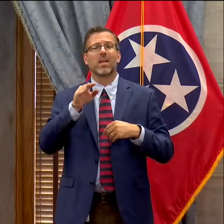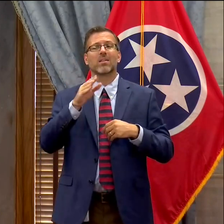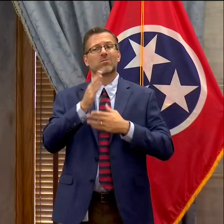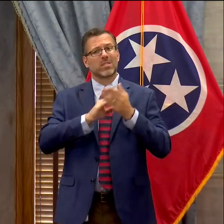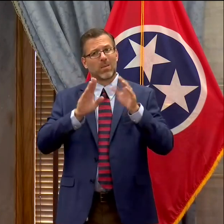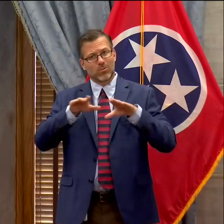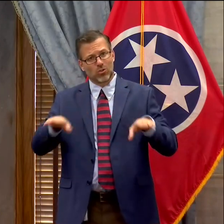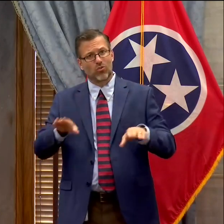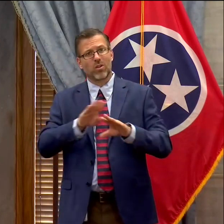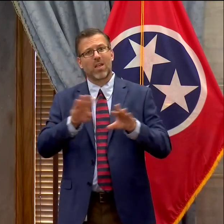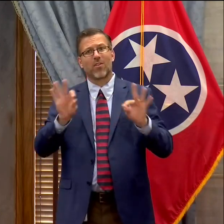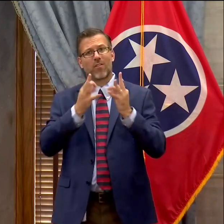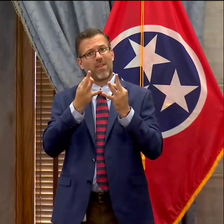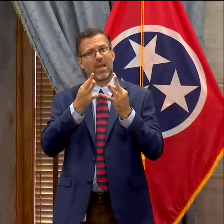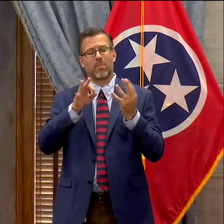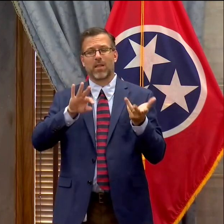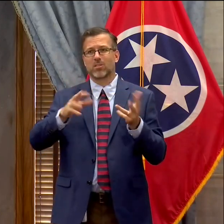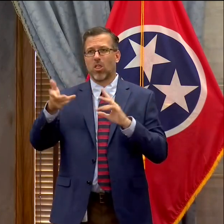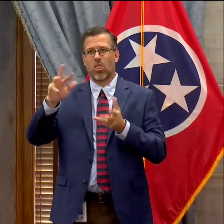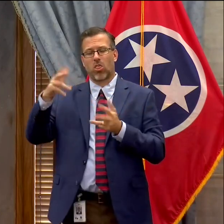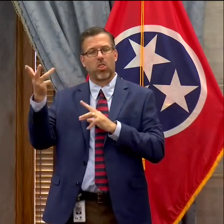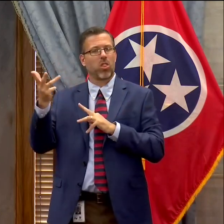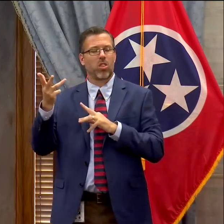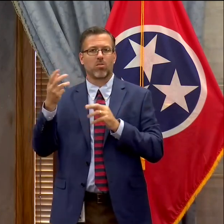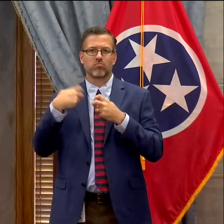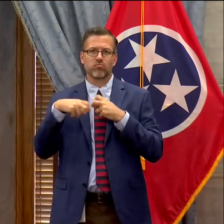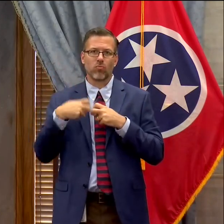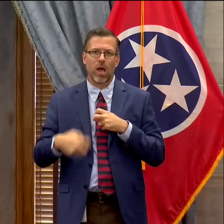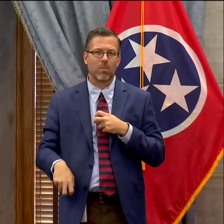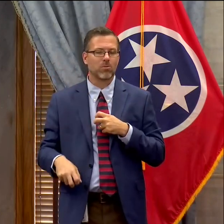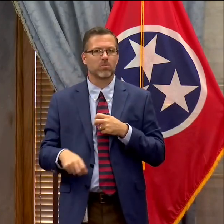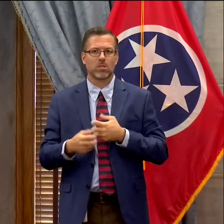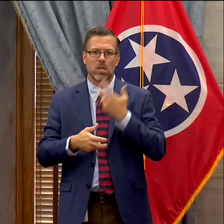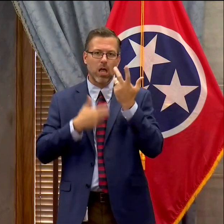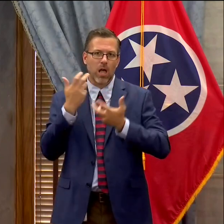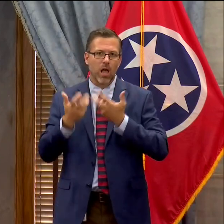all safety and health concerns for children.